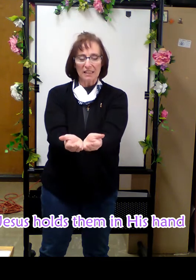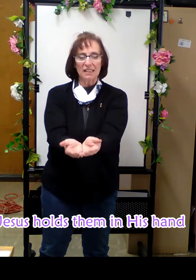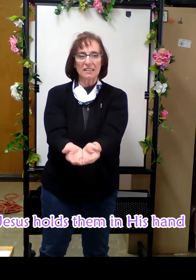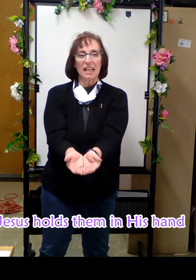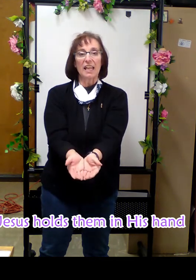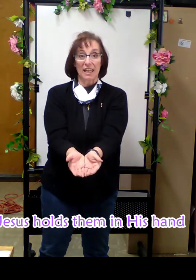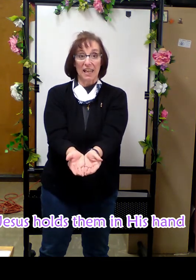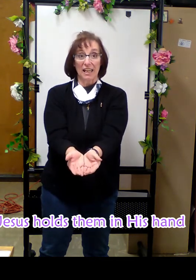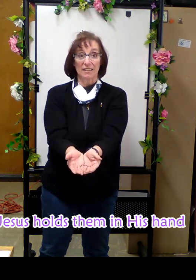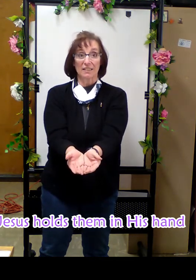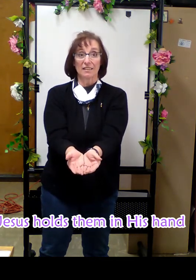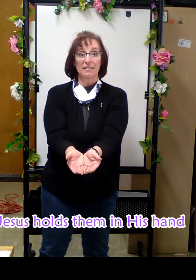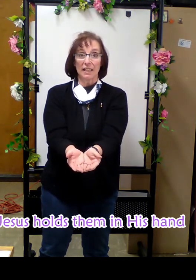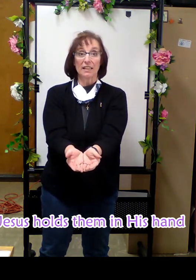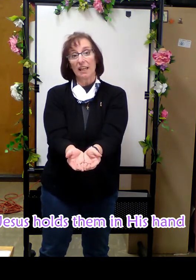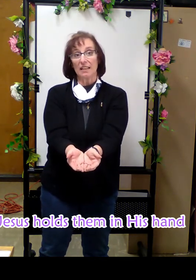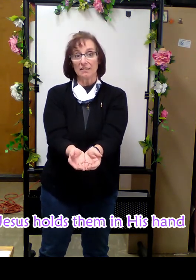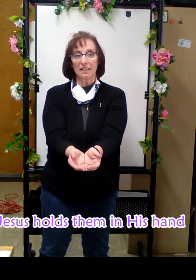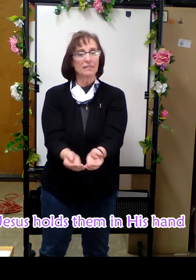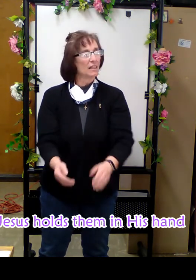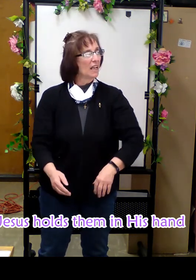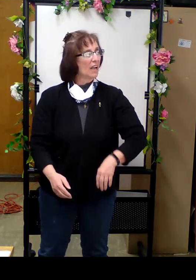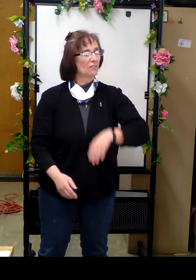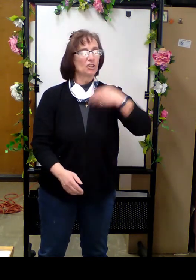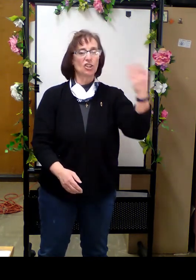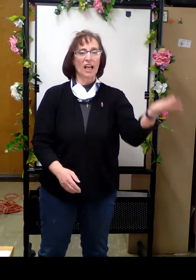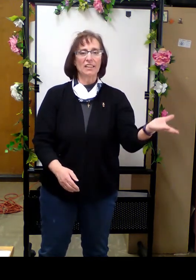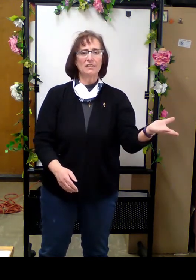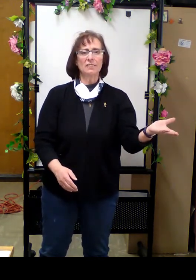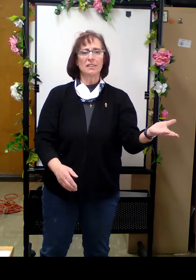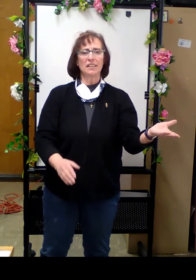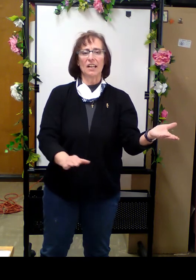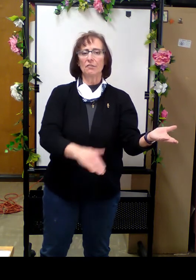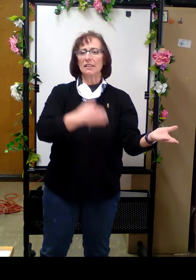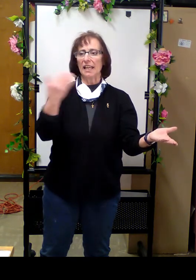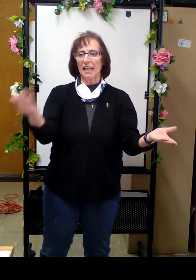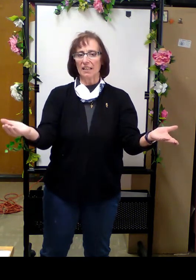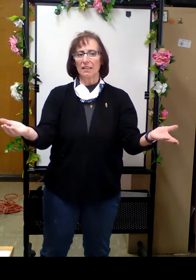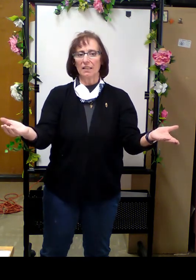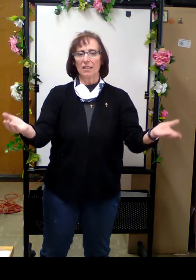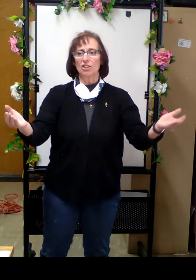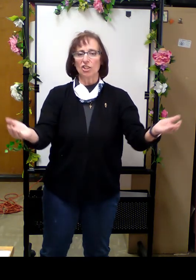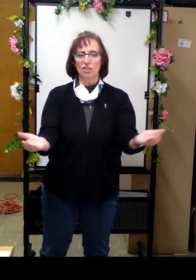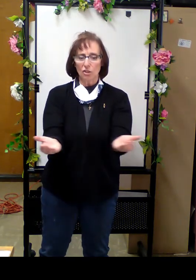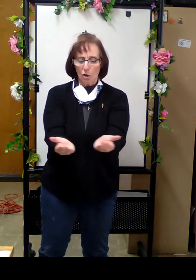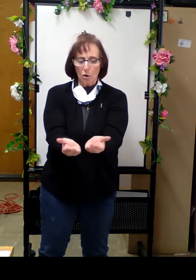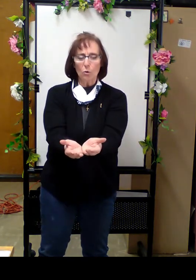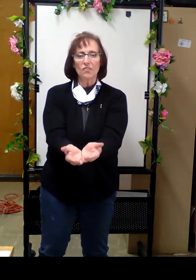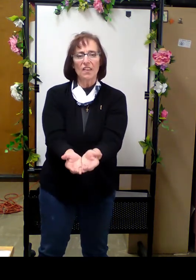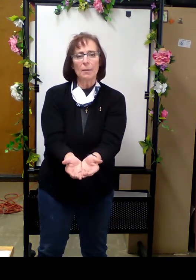his hand. Land, hands. Every child in every land, Jesus holds them